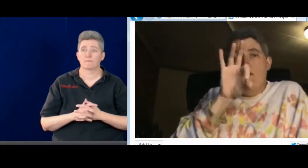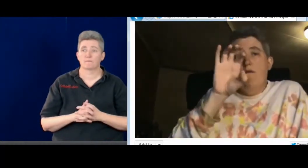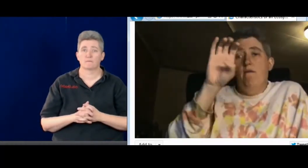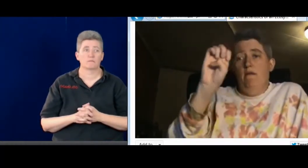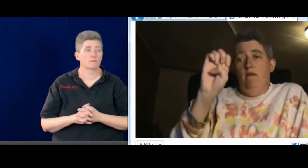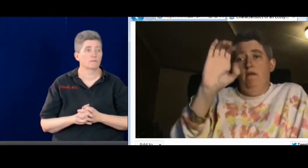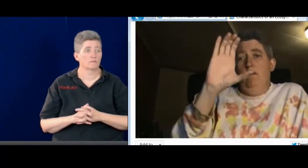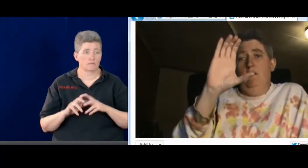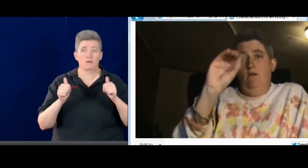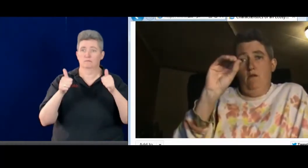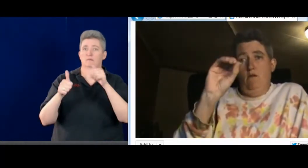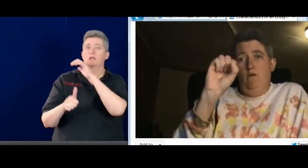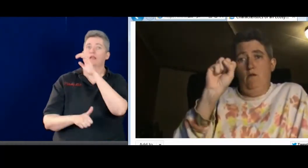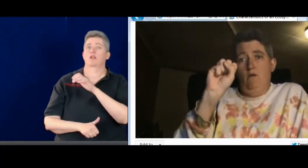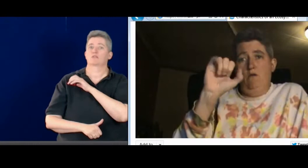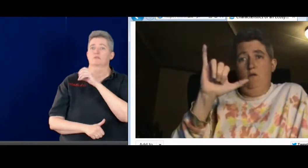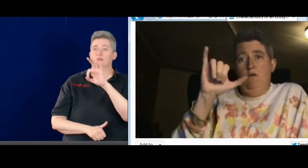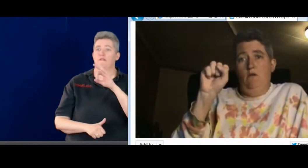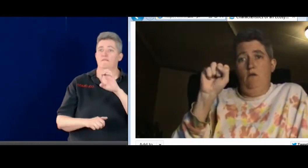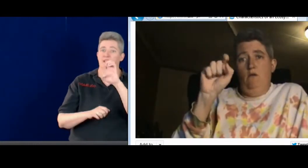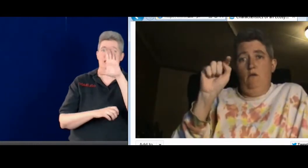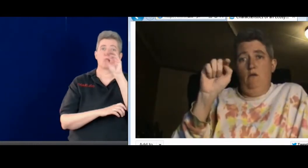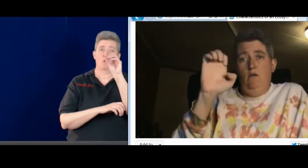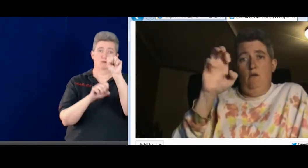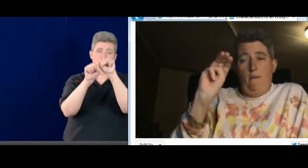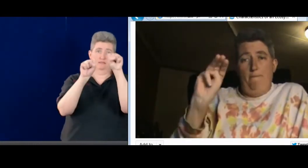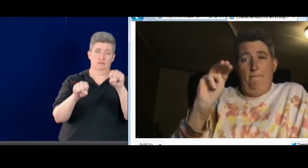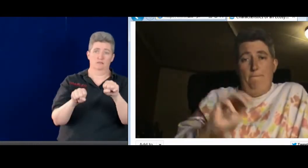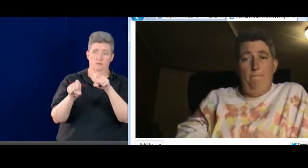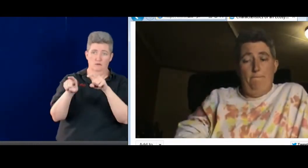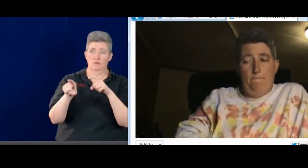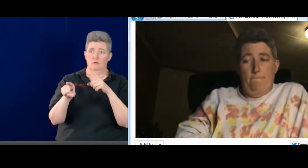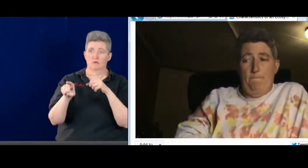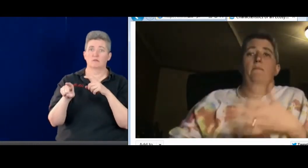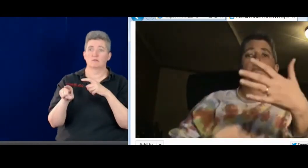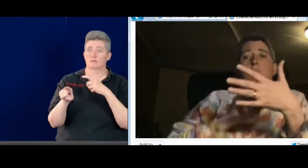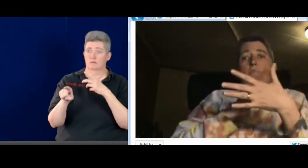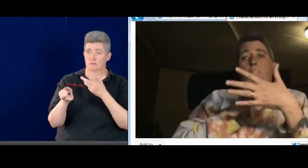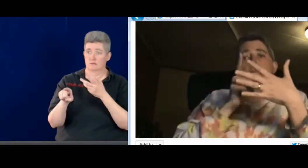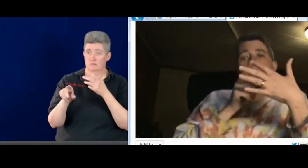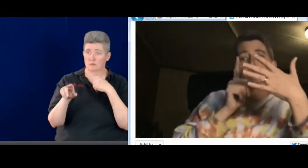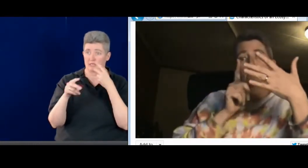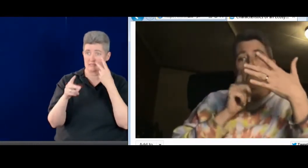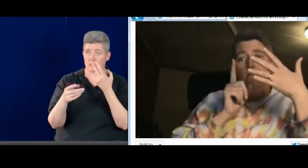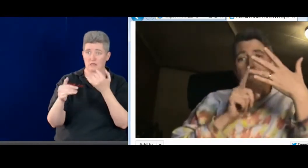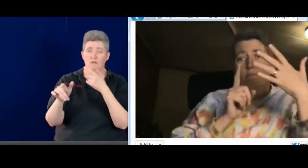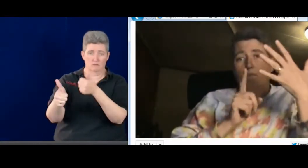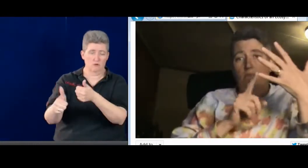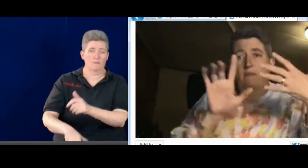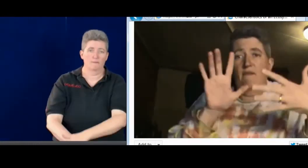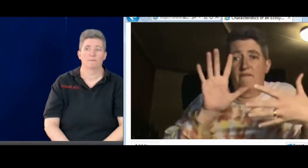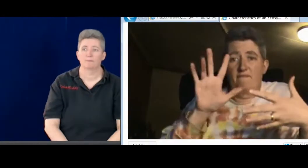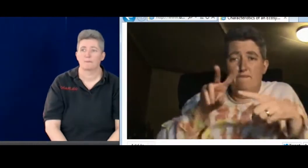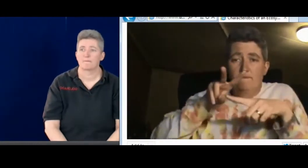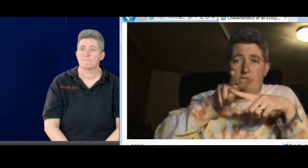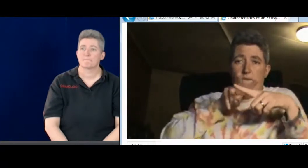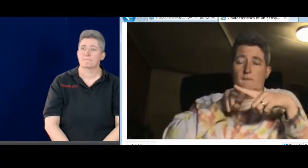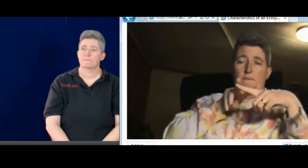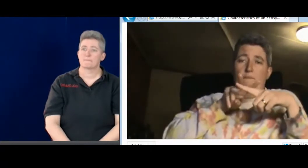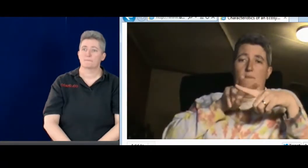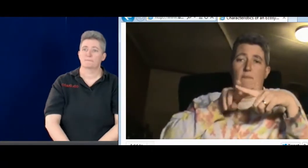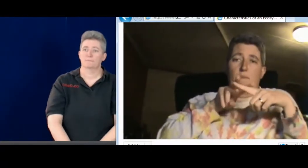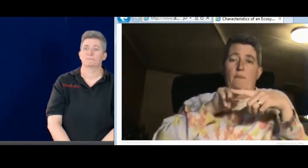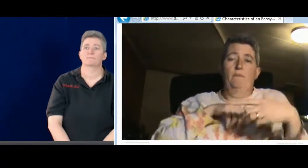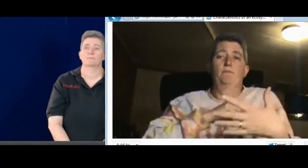set up that could you?